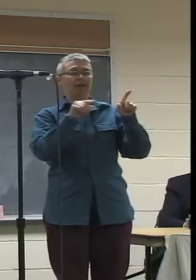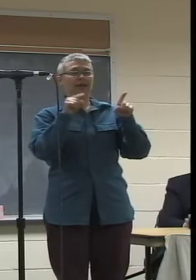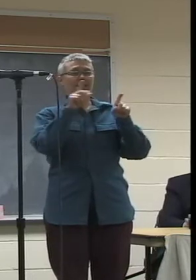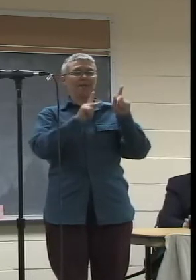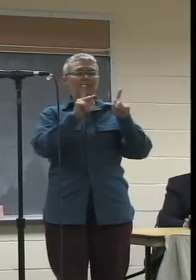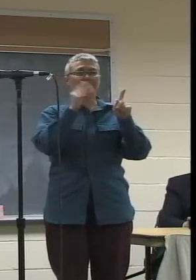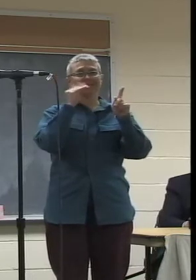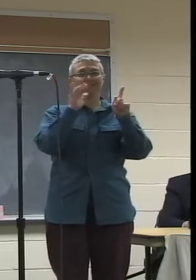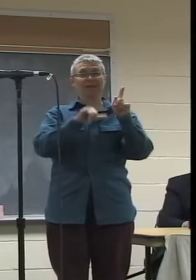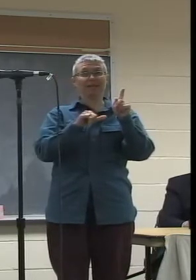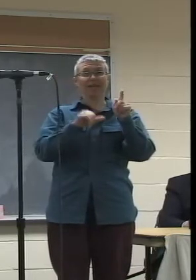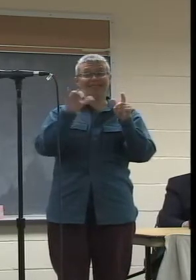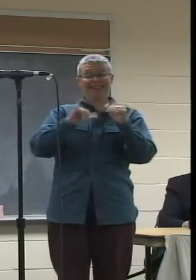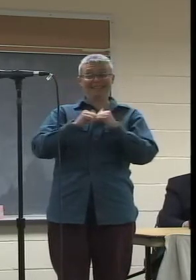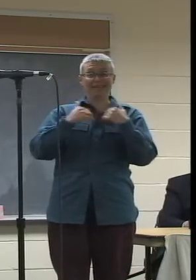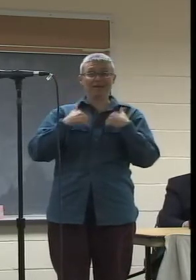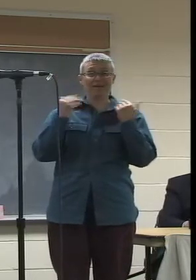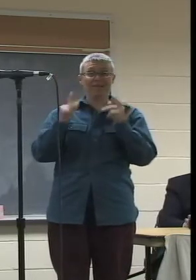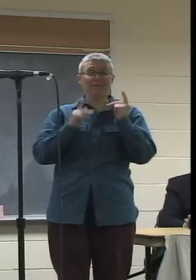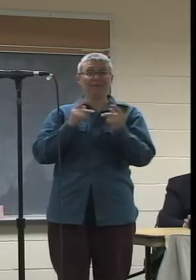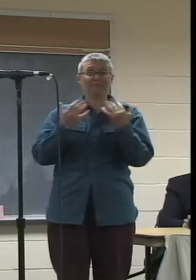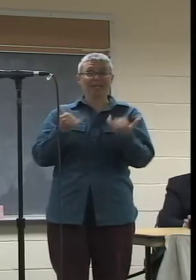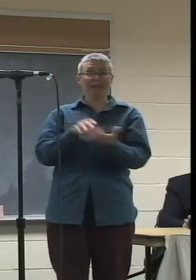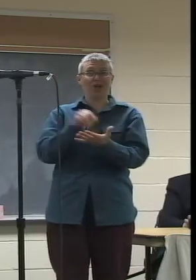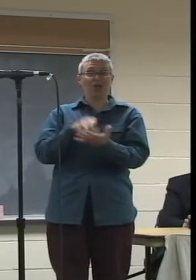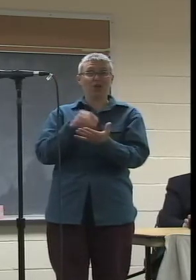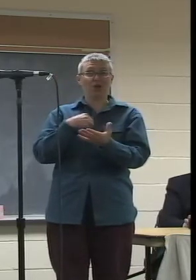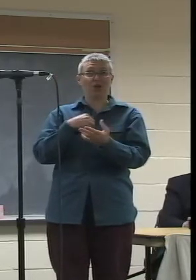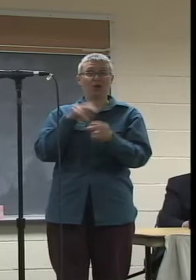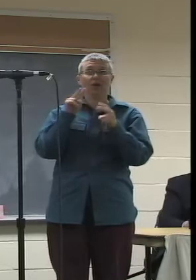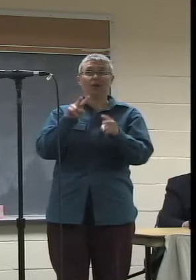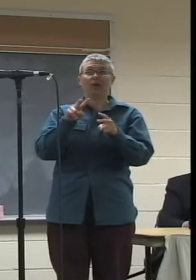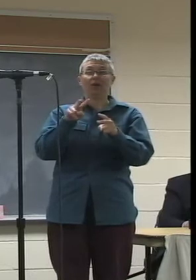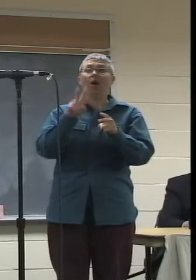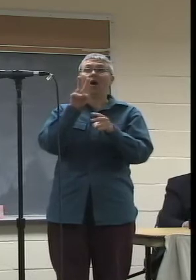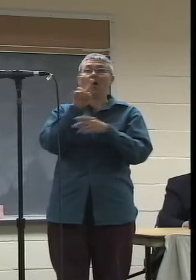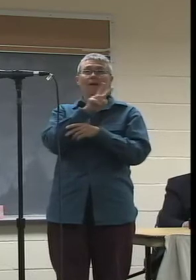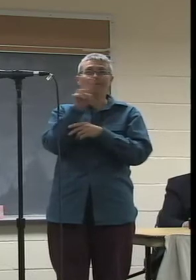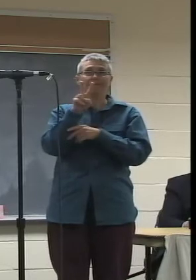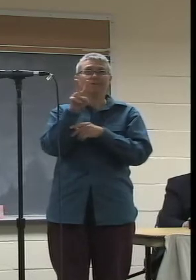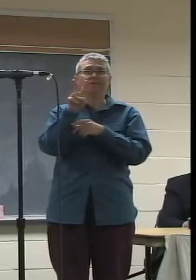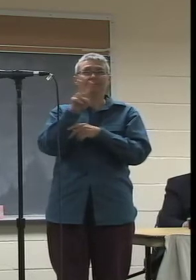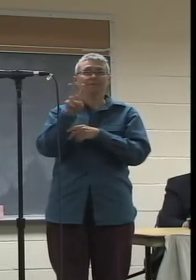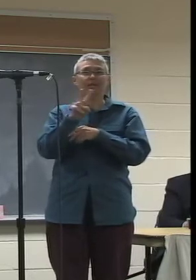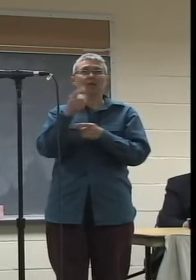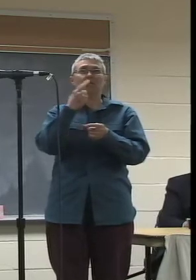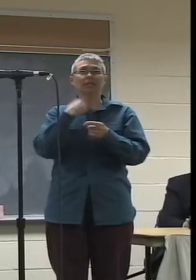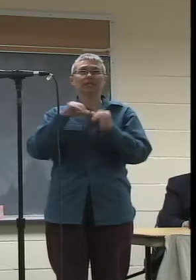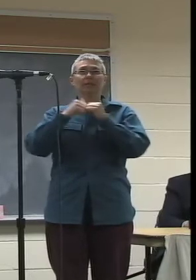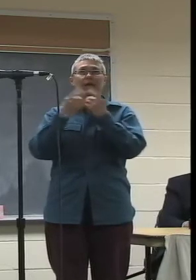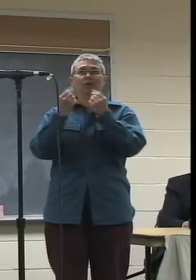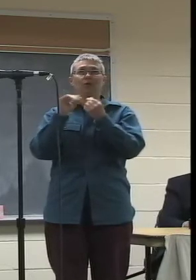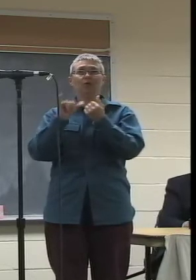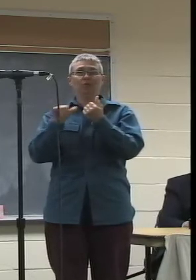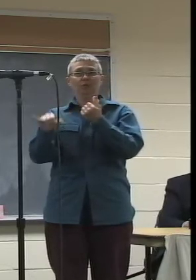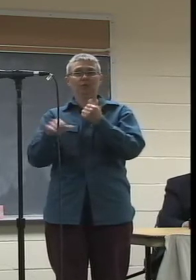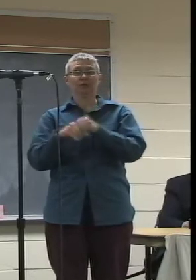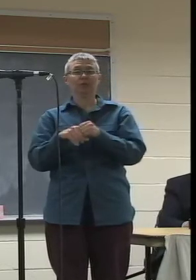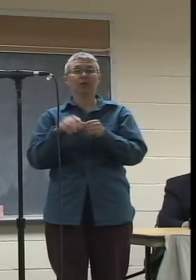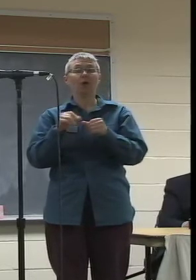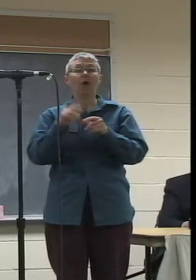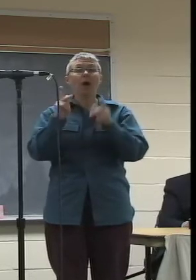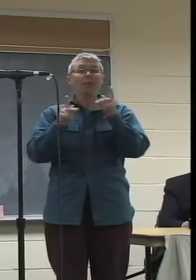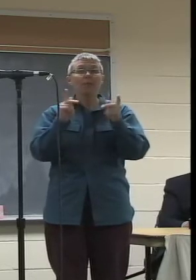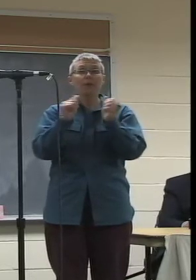how a lot of youth learn and want to receive information these days. But also, like, for instance, people on the autism spectrum